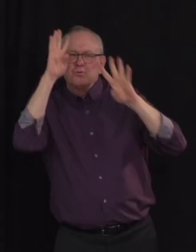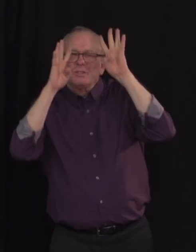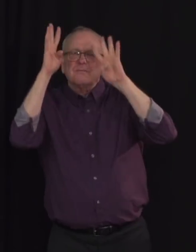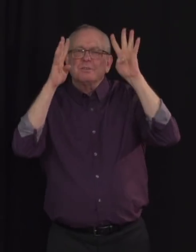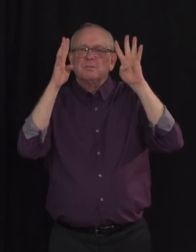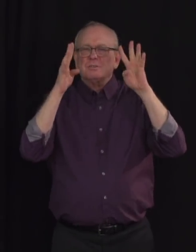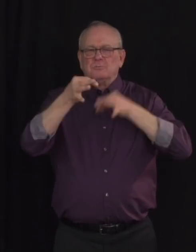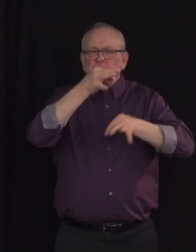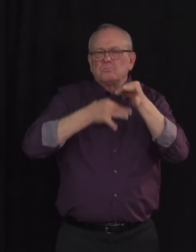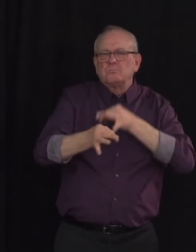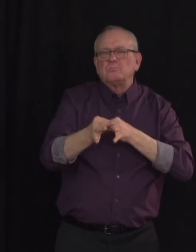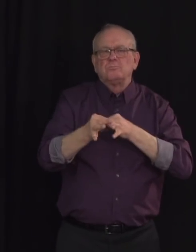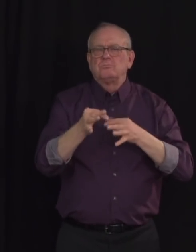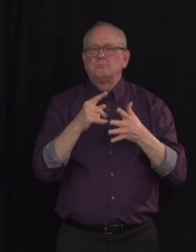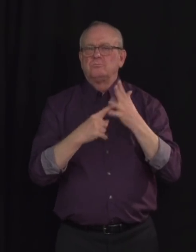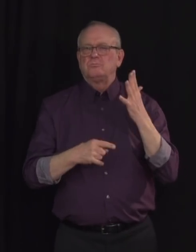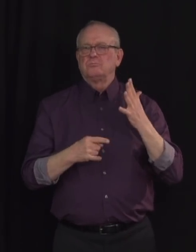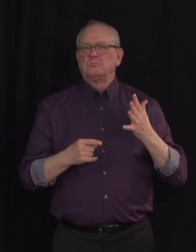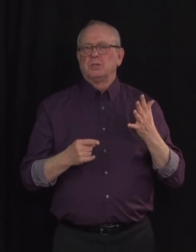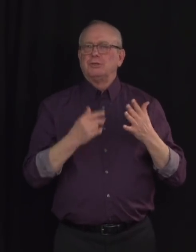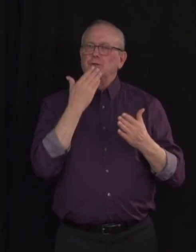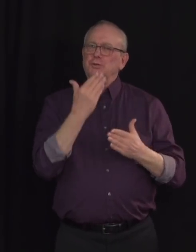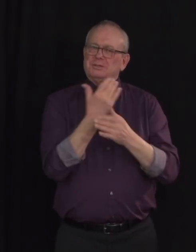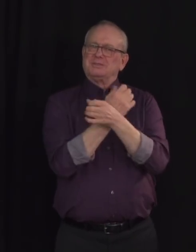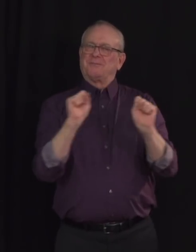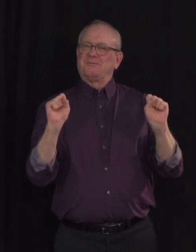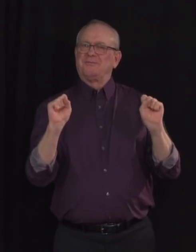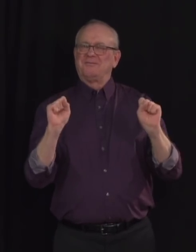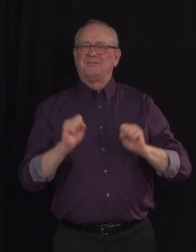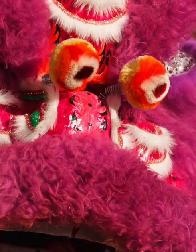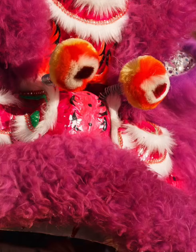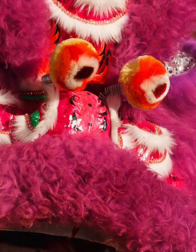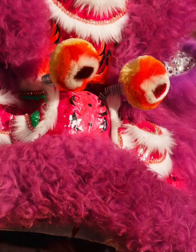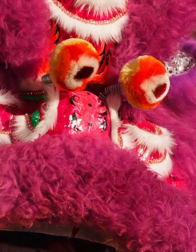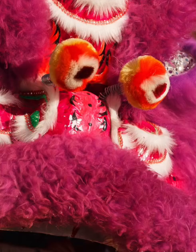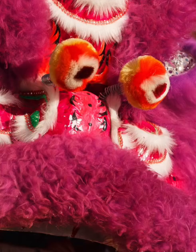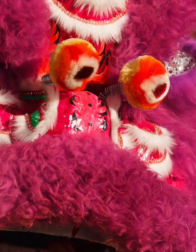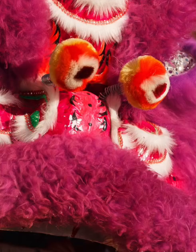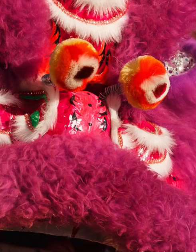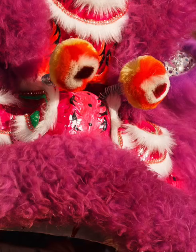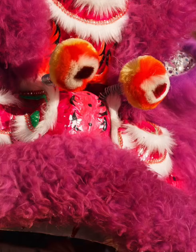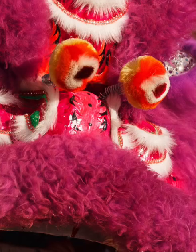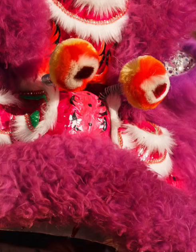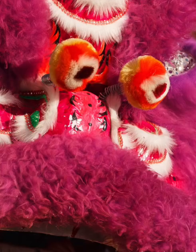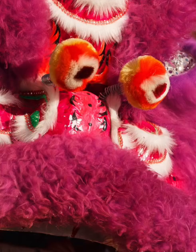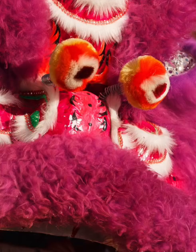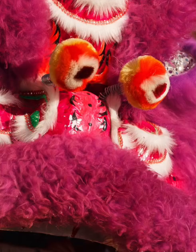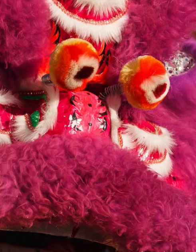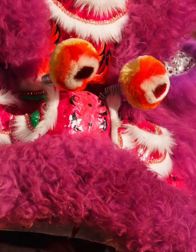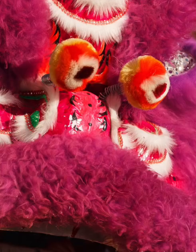that respect the public health restrictions in place. From virtual cooking classes, to help prepare traditional